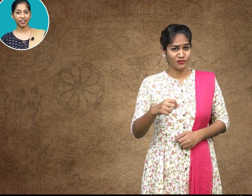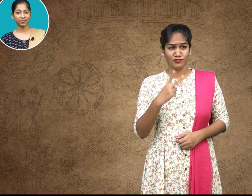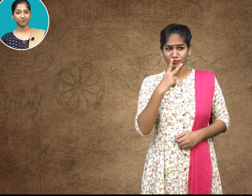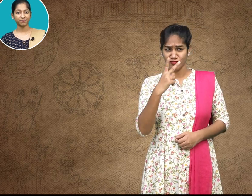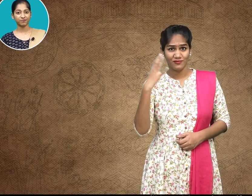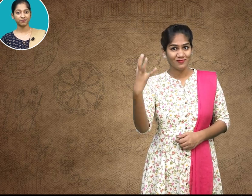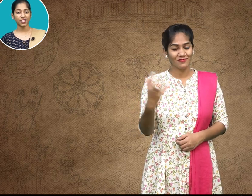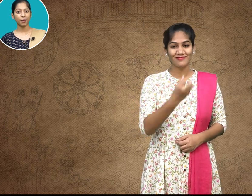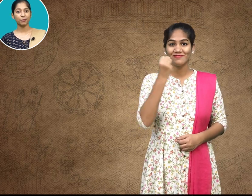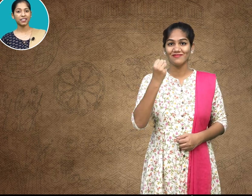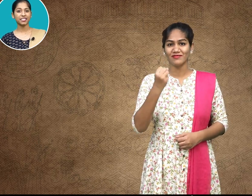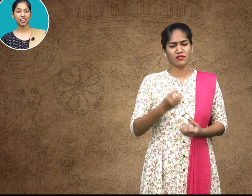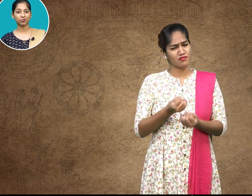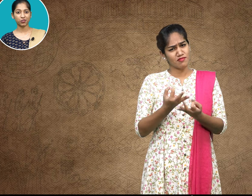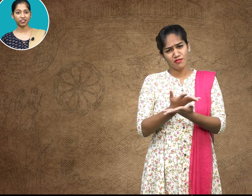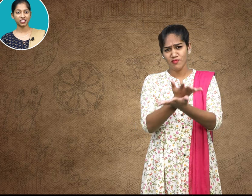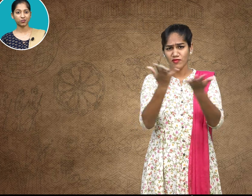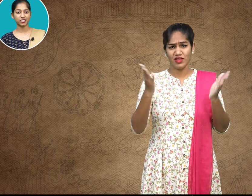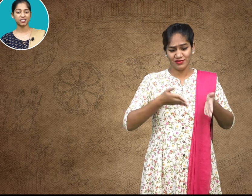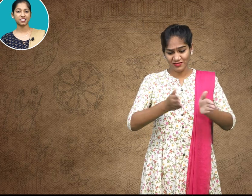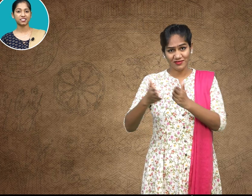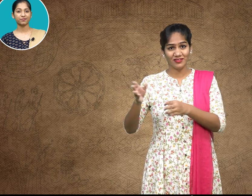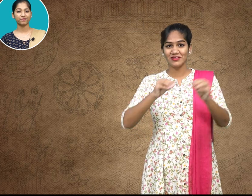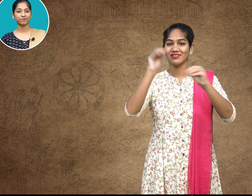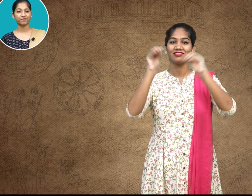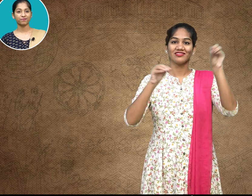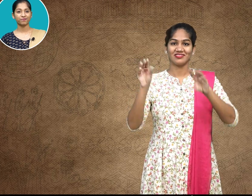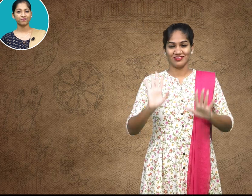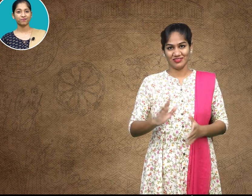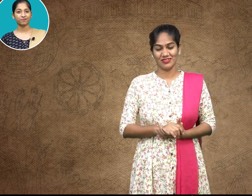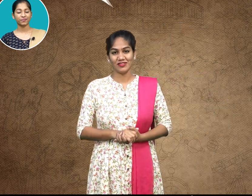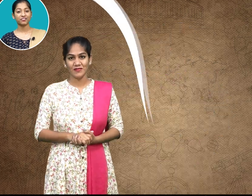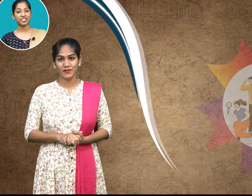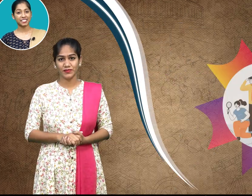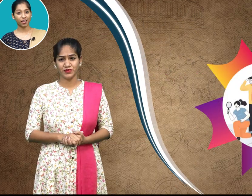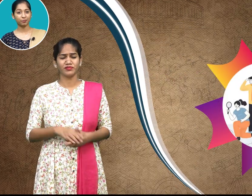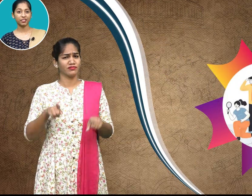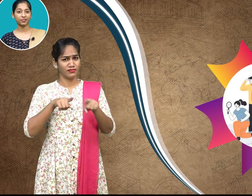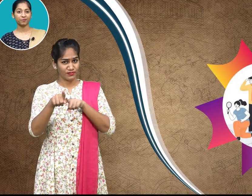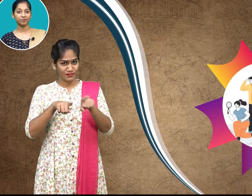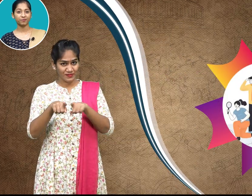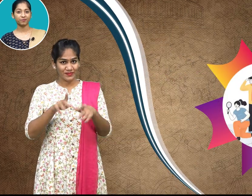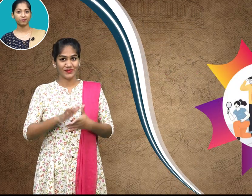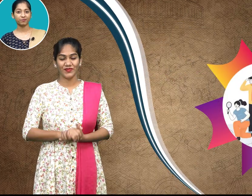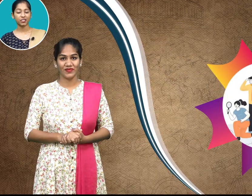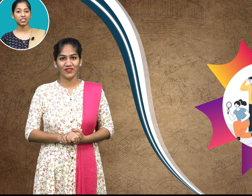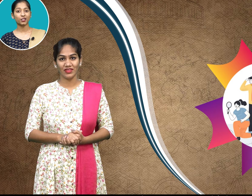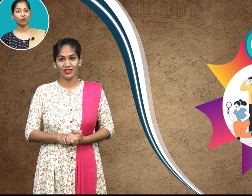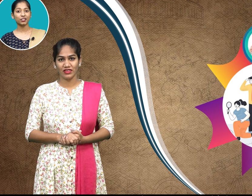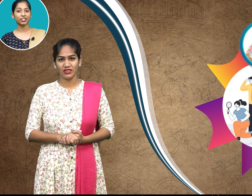many types of resources for example the water